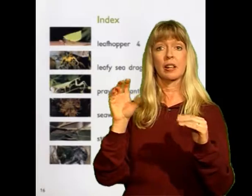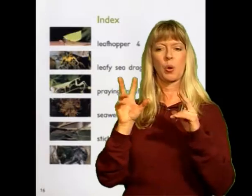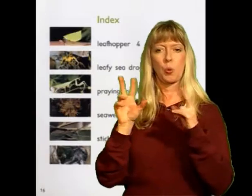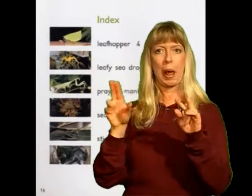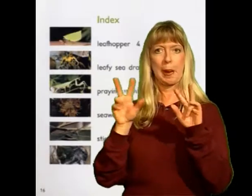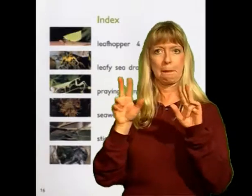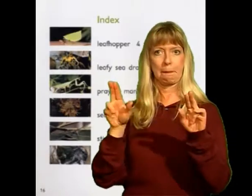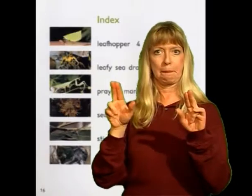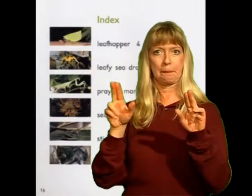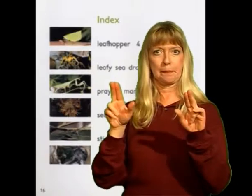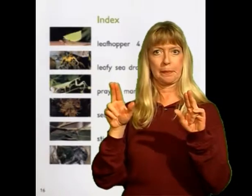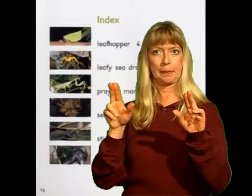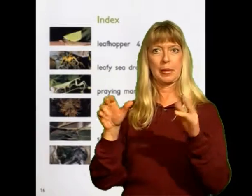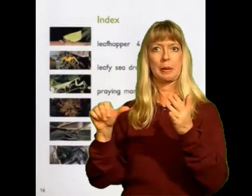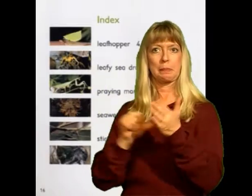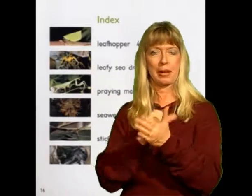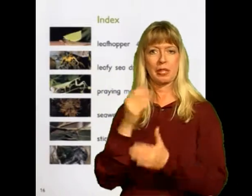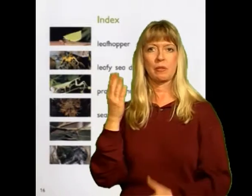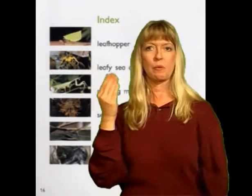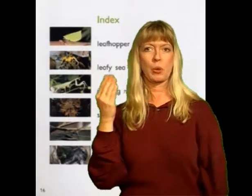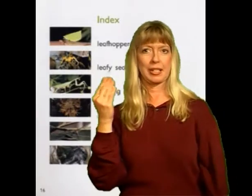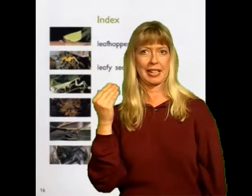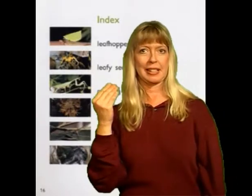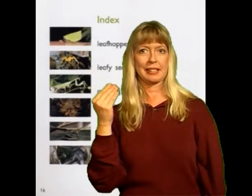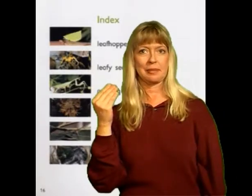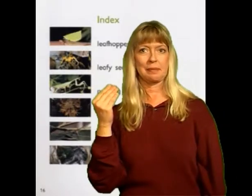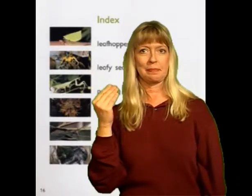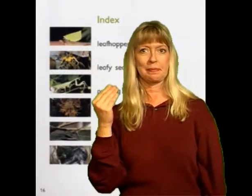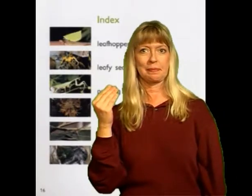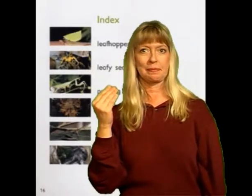Seaweed crab Page 14